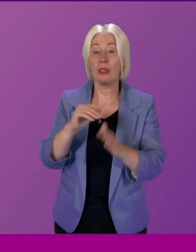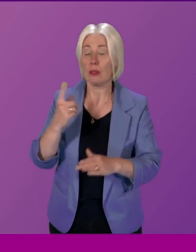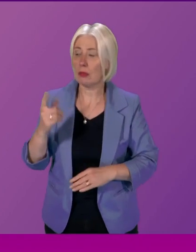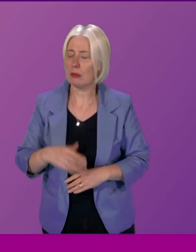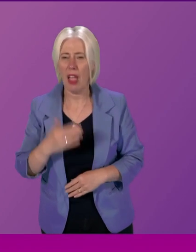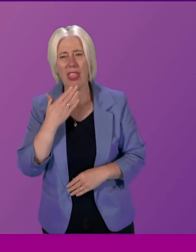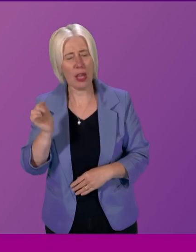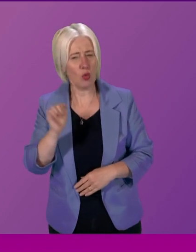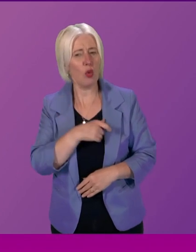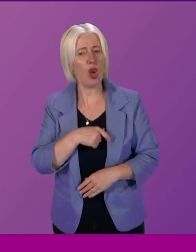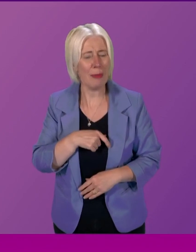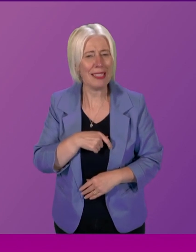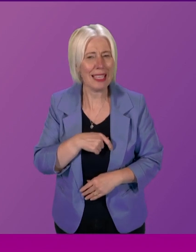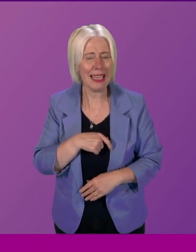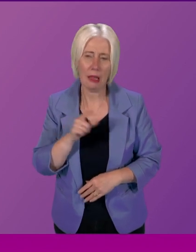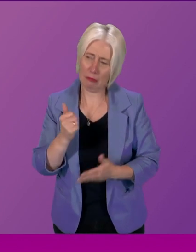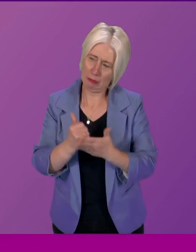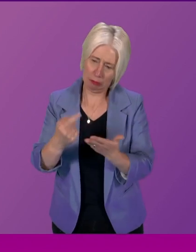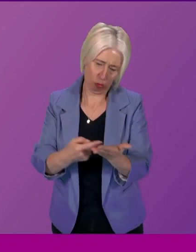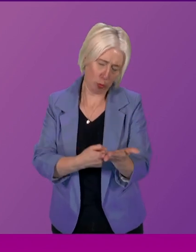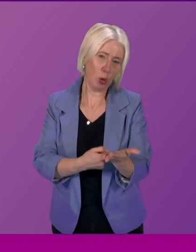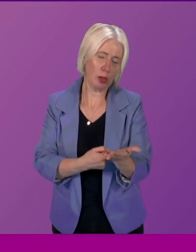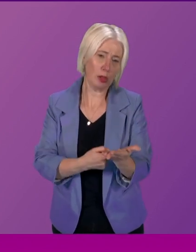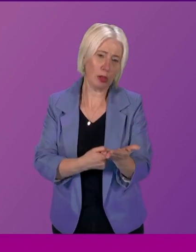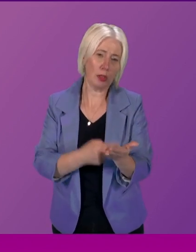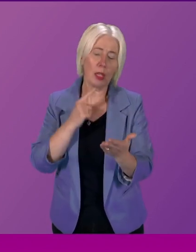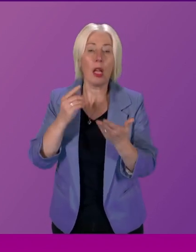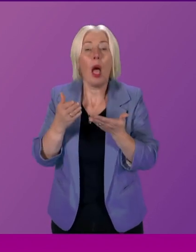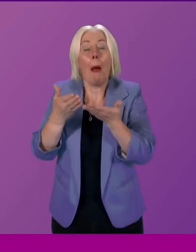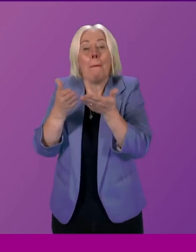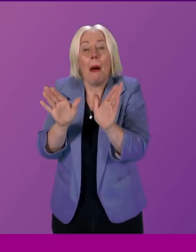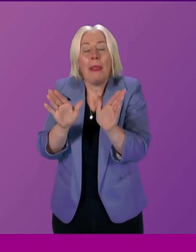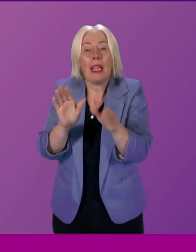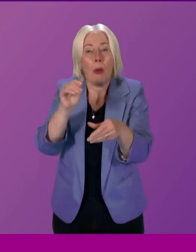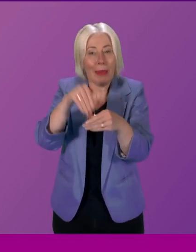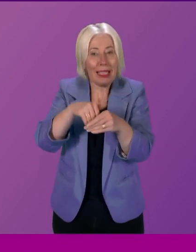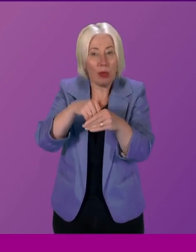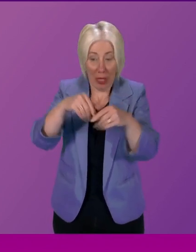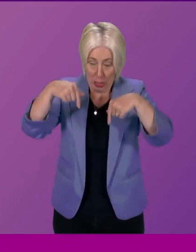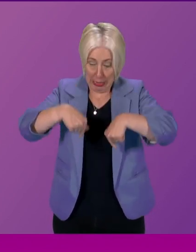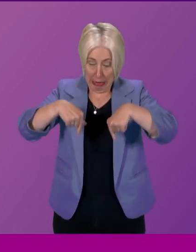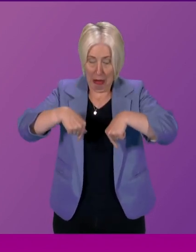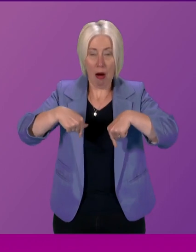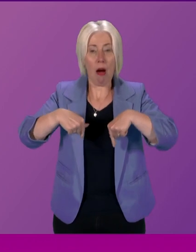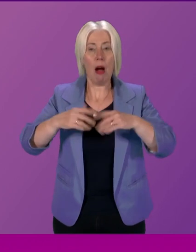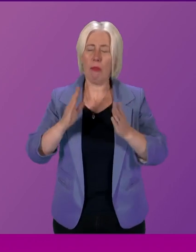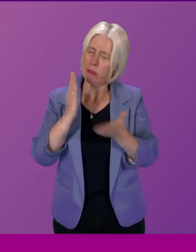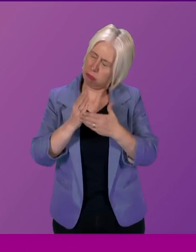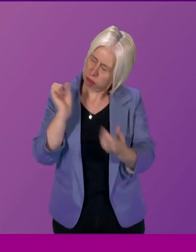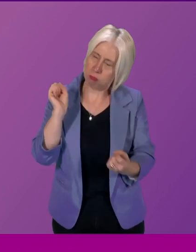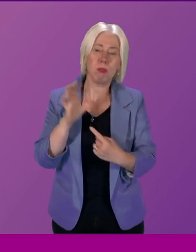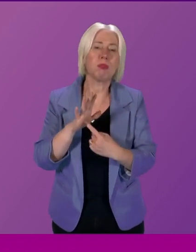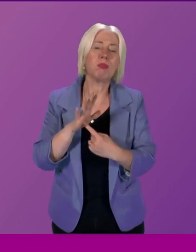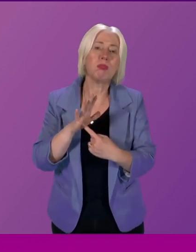thank the committee for their excellent report public participation in this parliament is absolutely vital